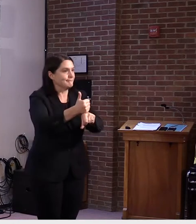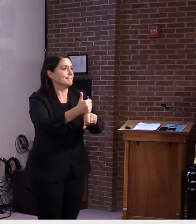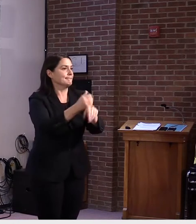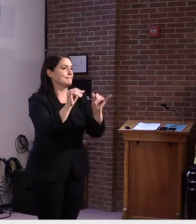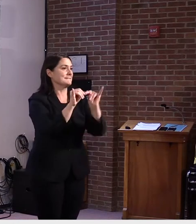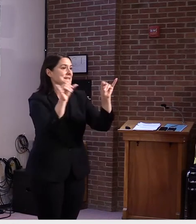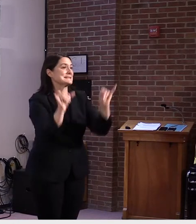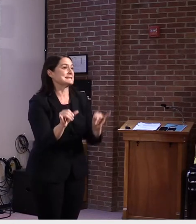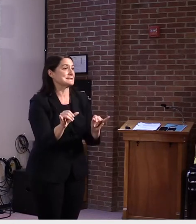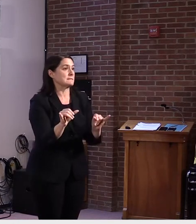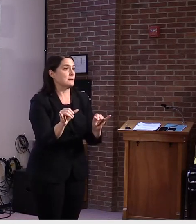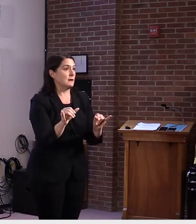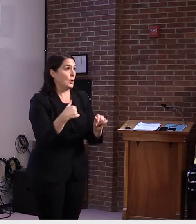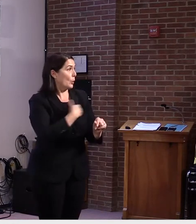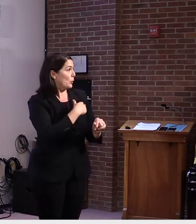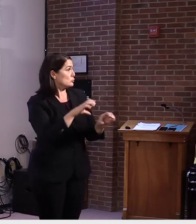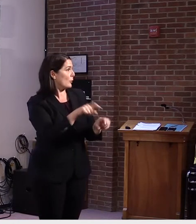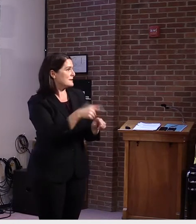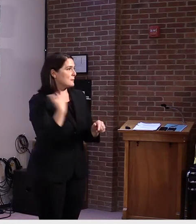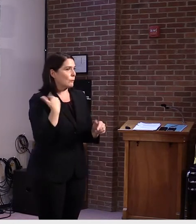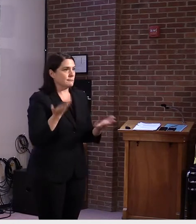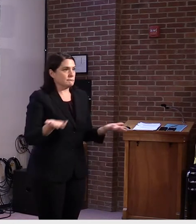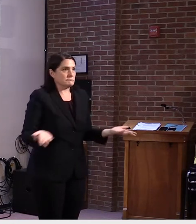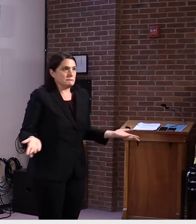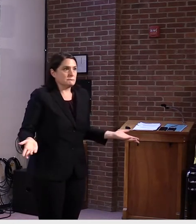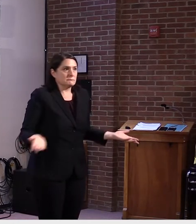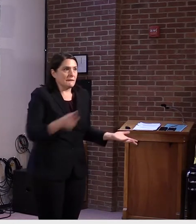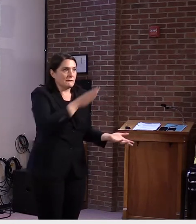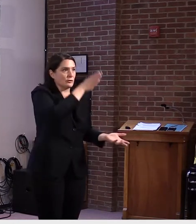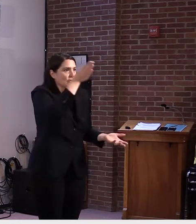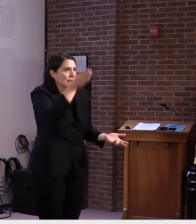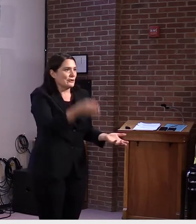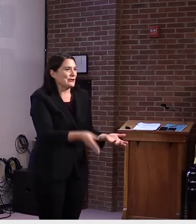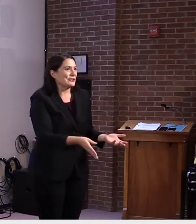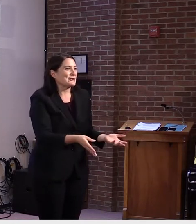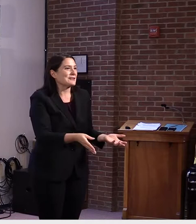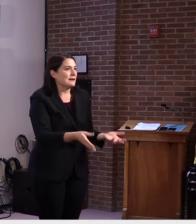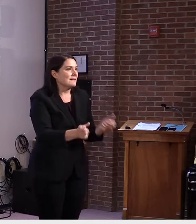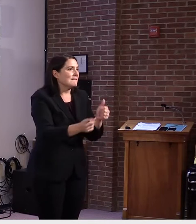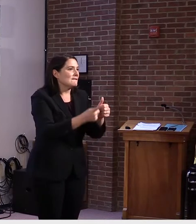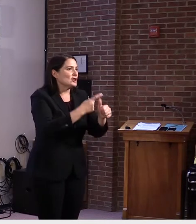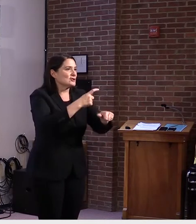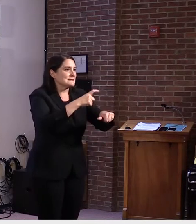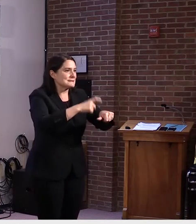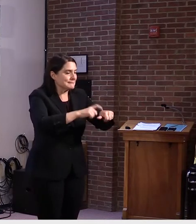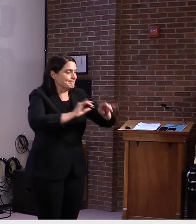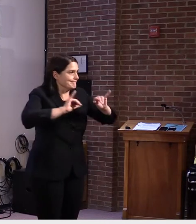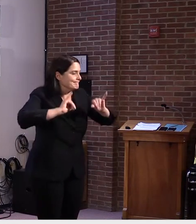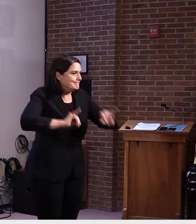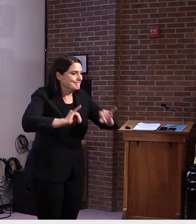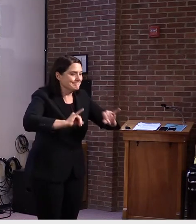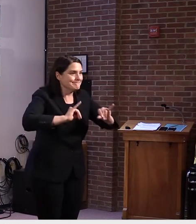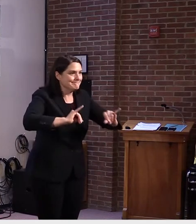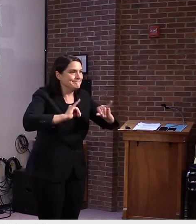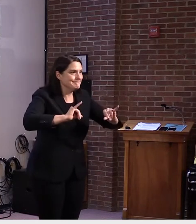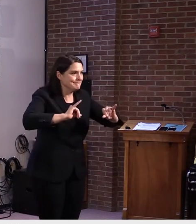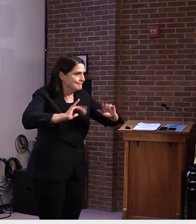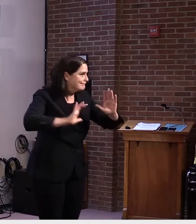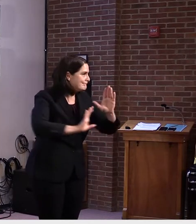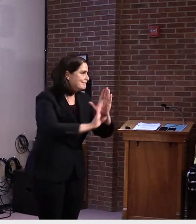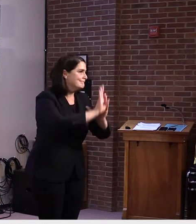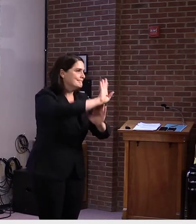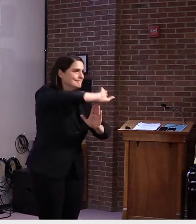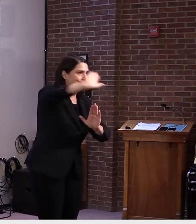was never done before. Uh, we're doing this now again, uh, during the height of the,